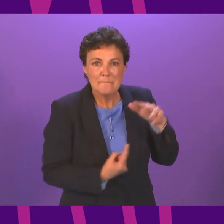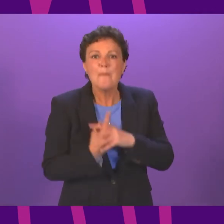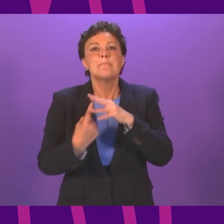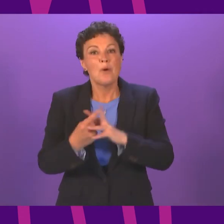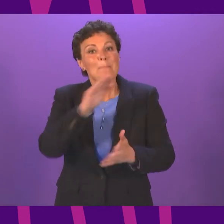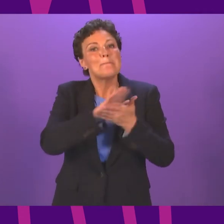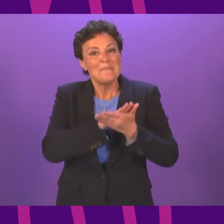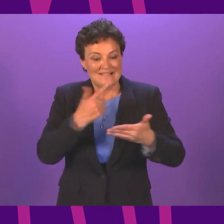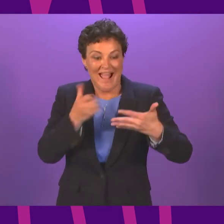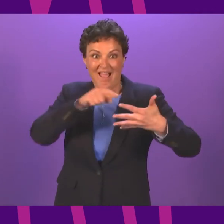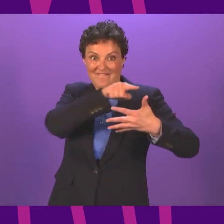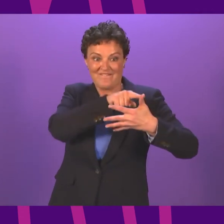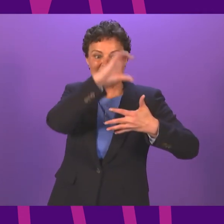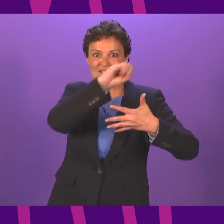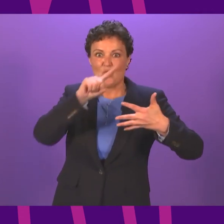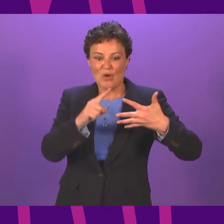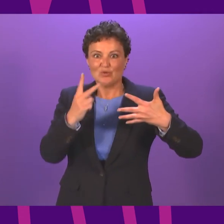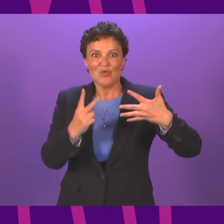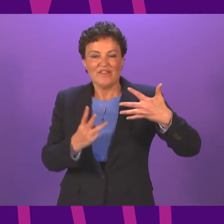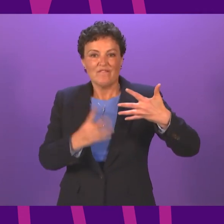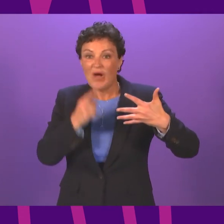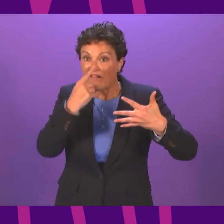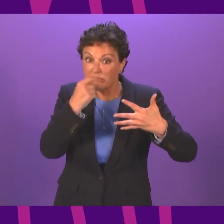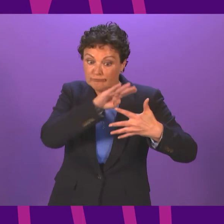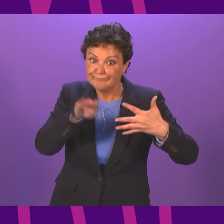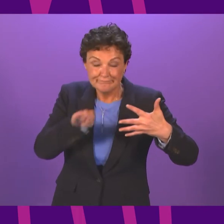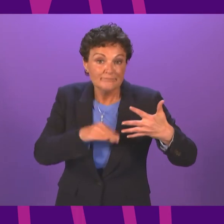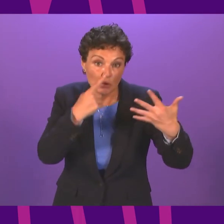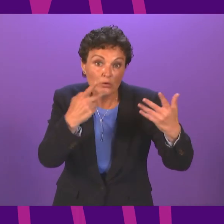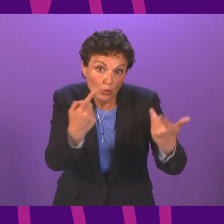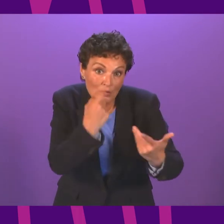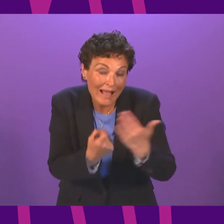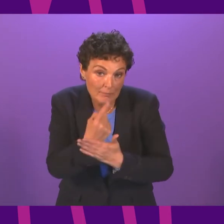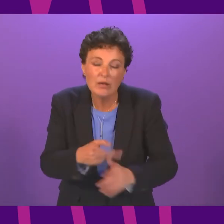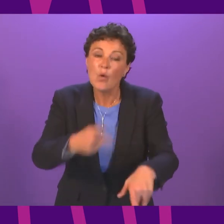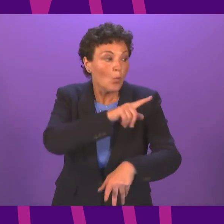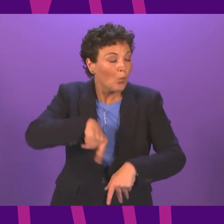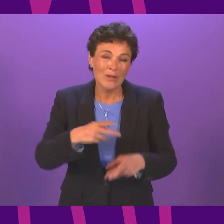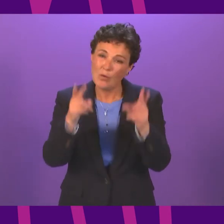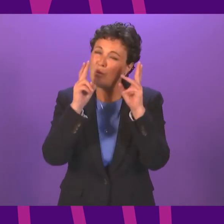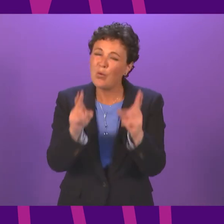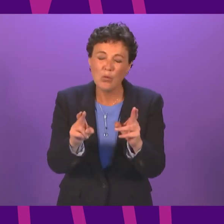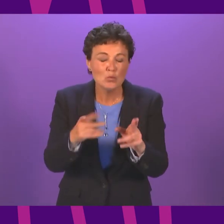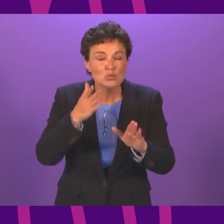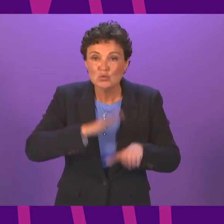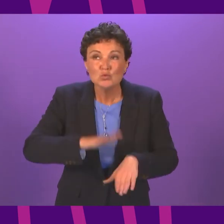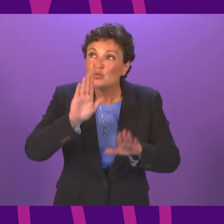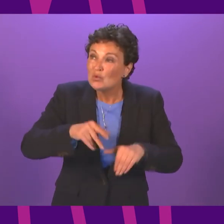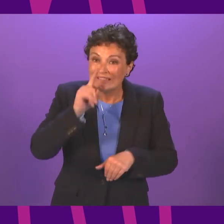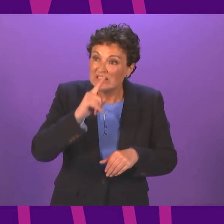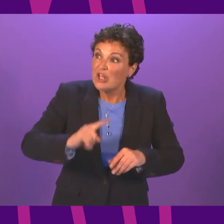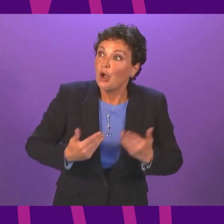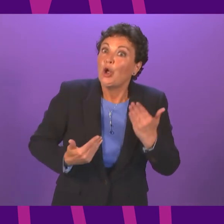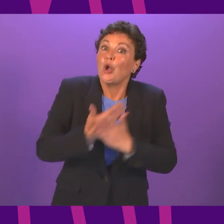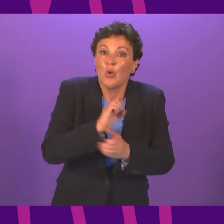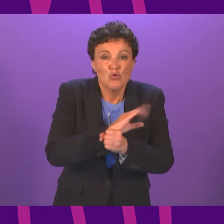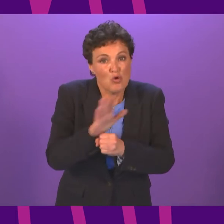do that if necessary. We all hope that we will not see a further variant against which our vaccines are less effective, but